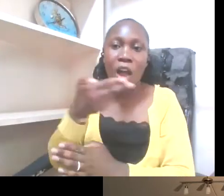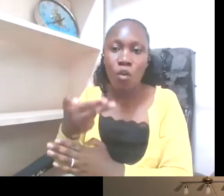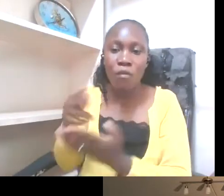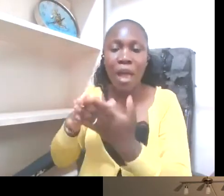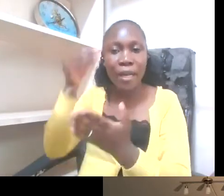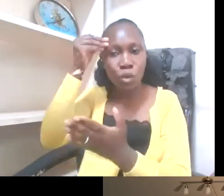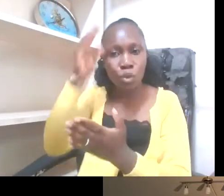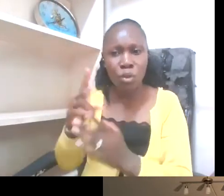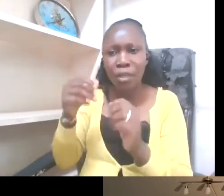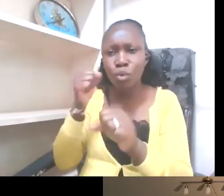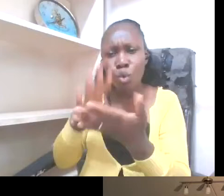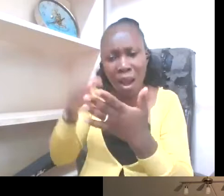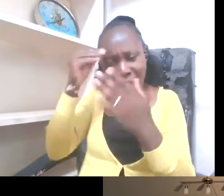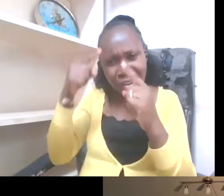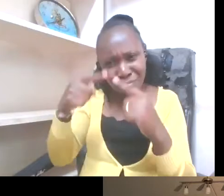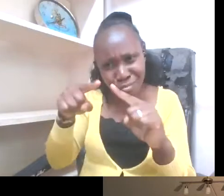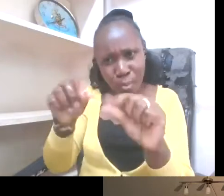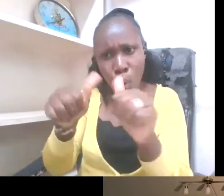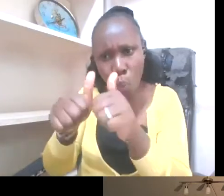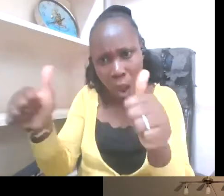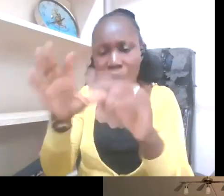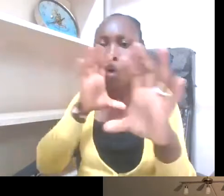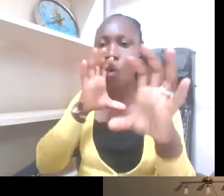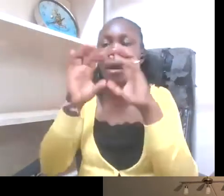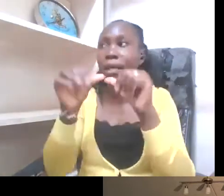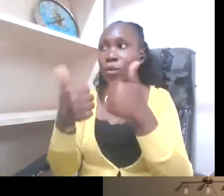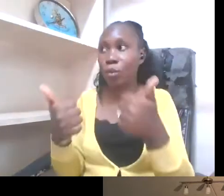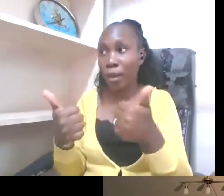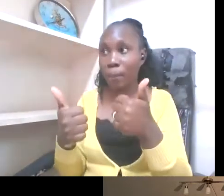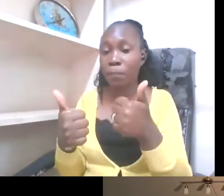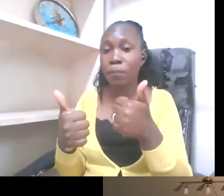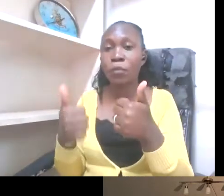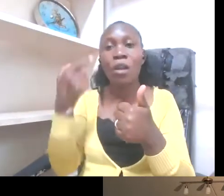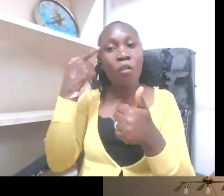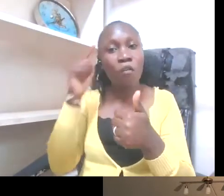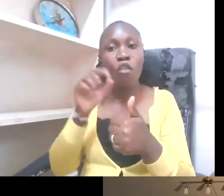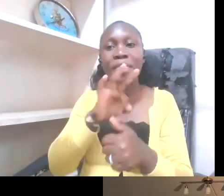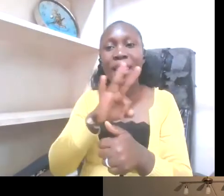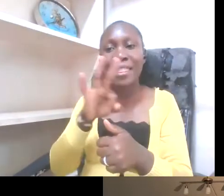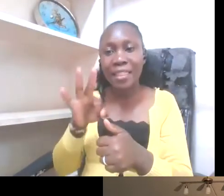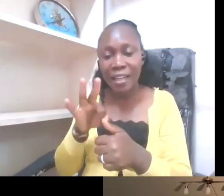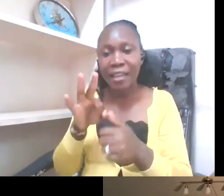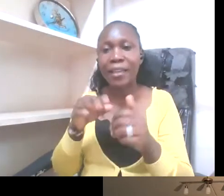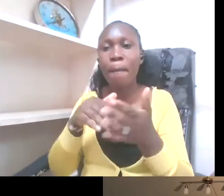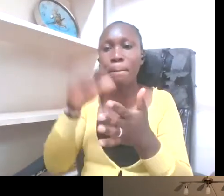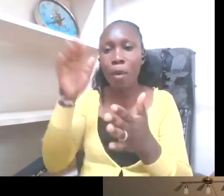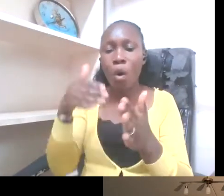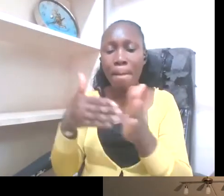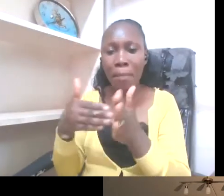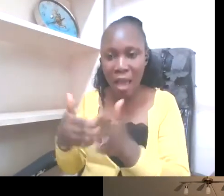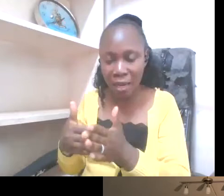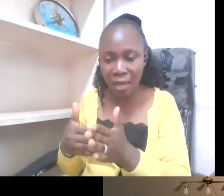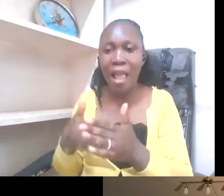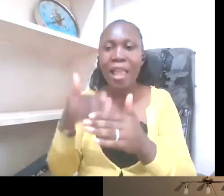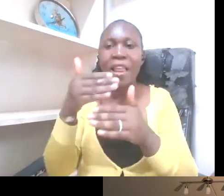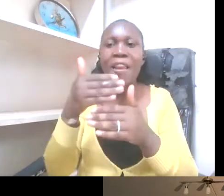communicate. And so we know that the three major barriers infrastructurally for the deaf and hard of